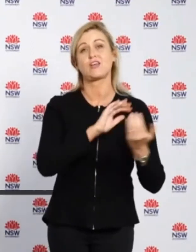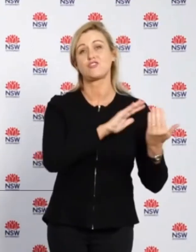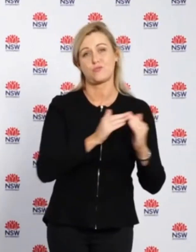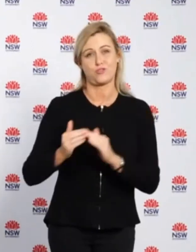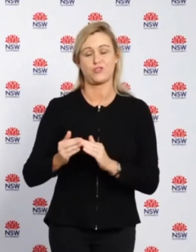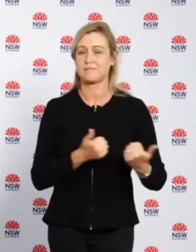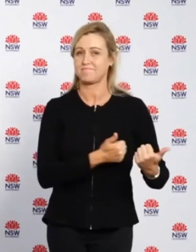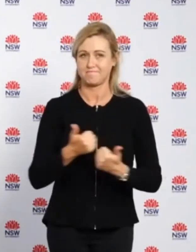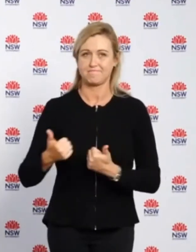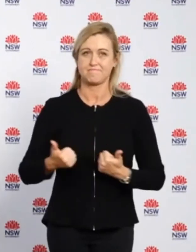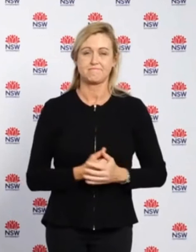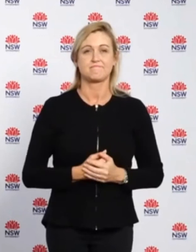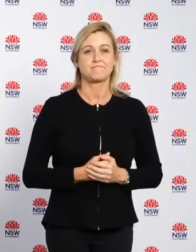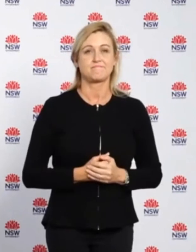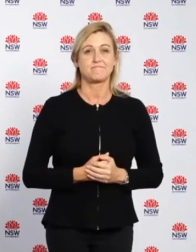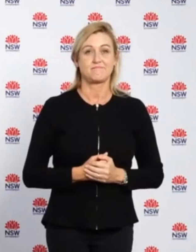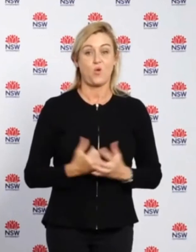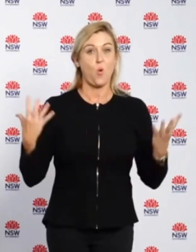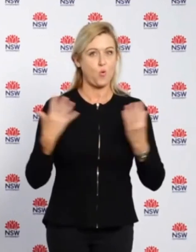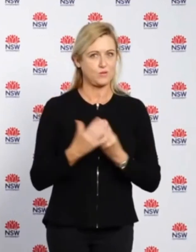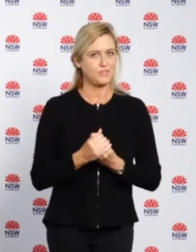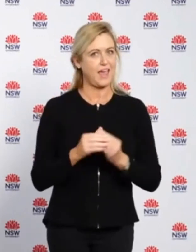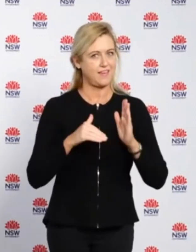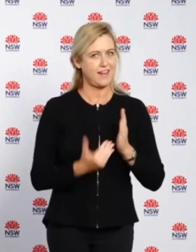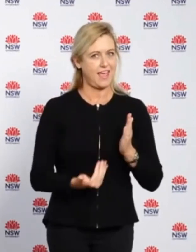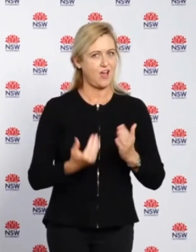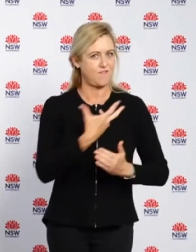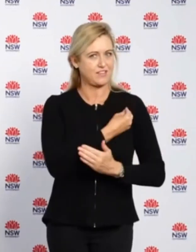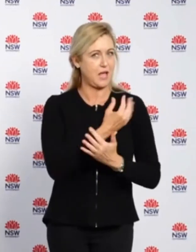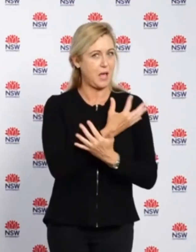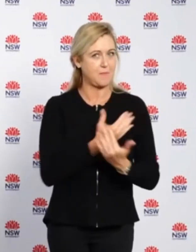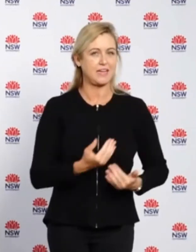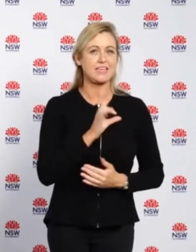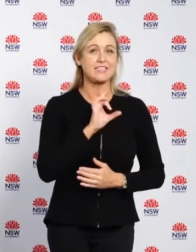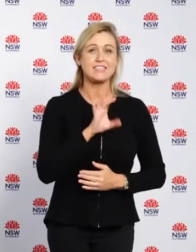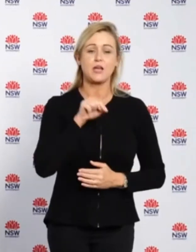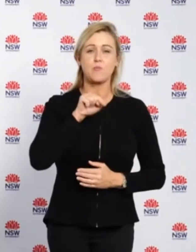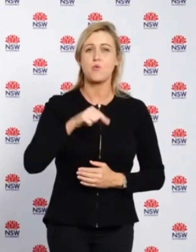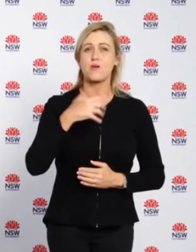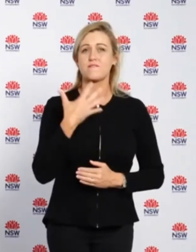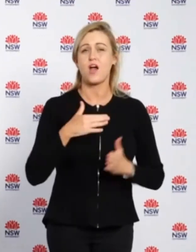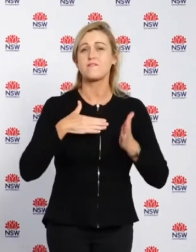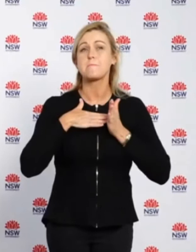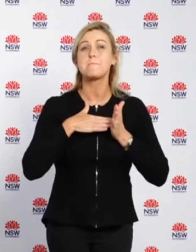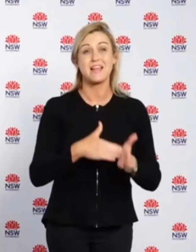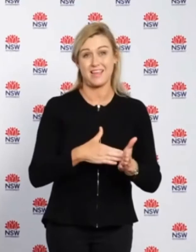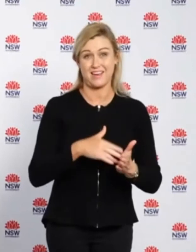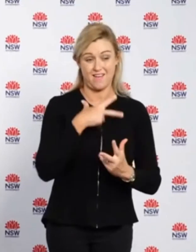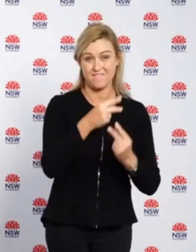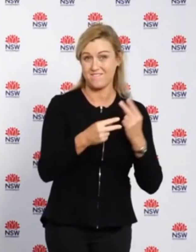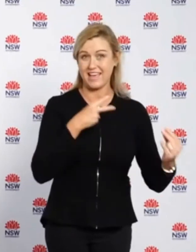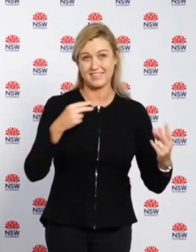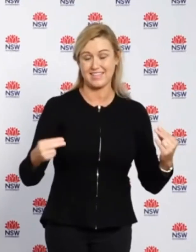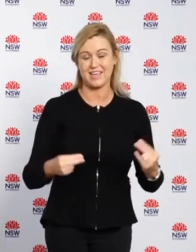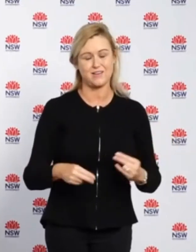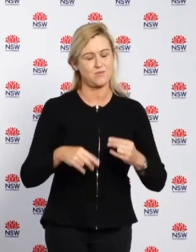In New South Wales we've now administered more than 10.5 million doses of vaccine, which